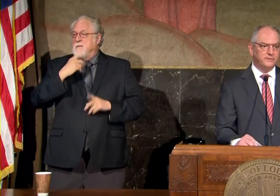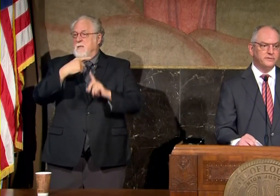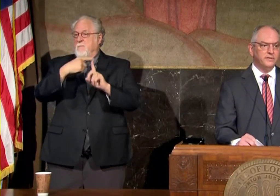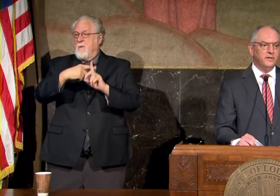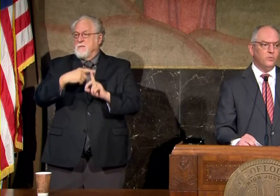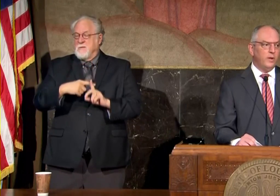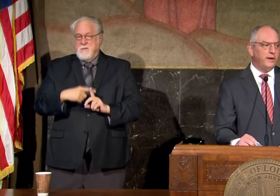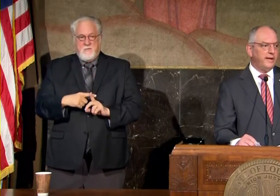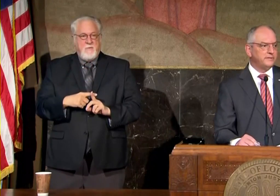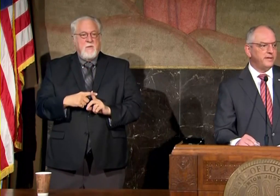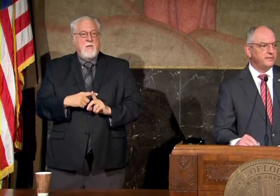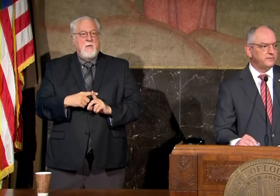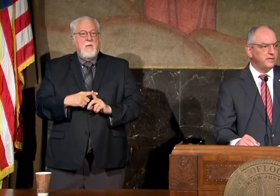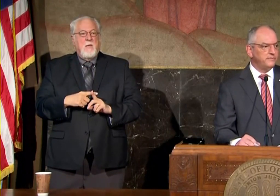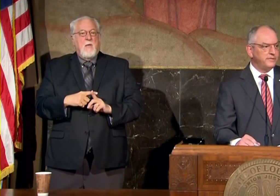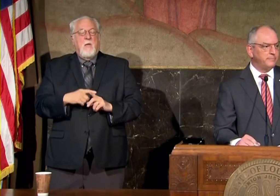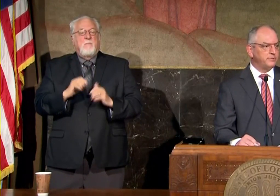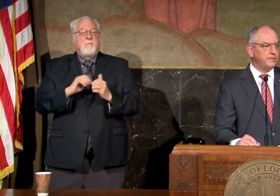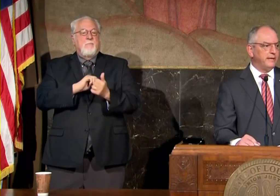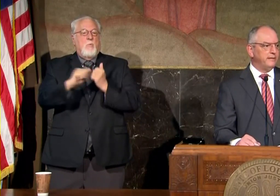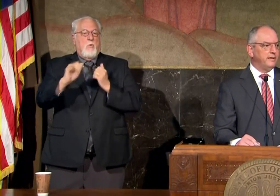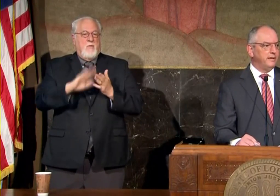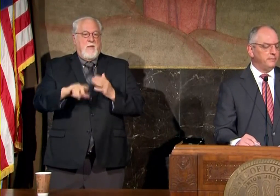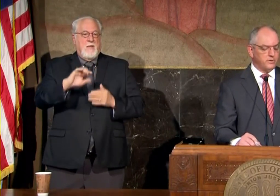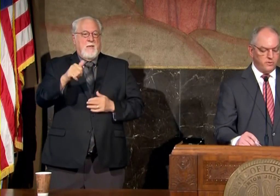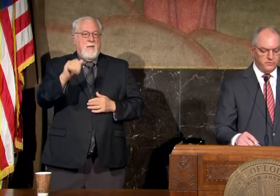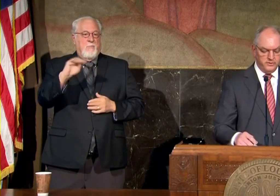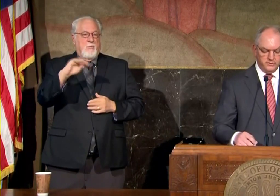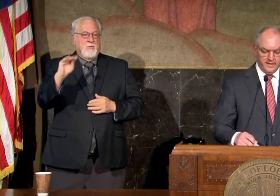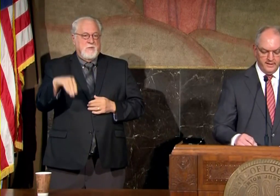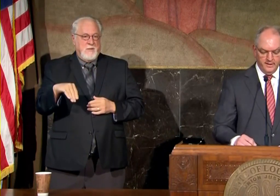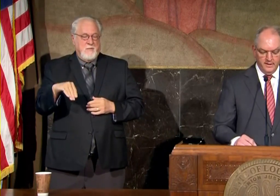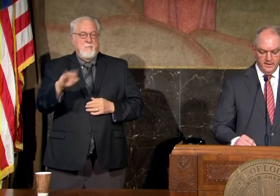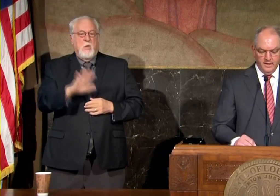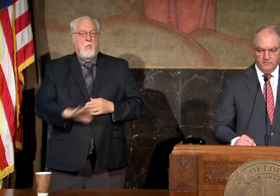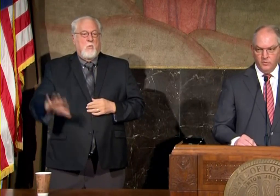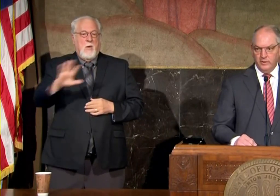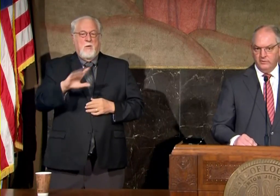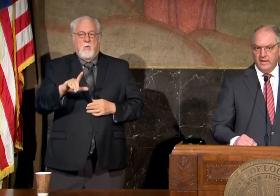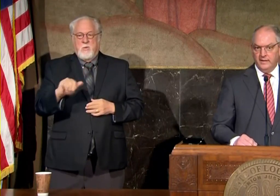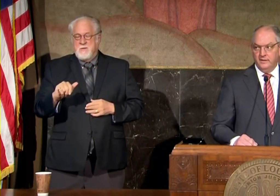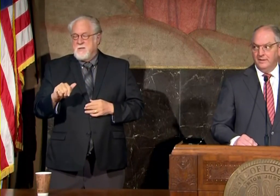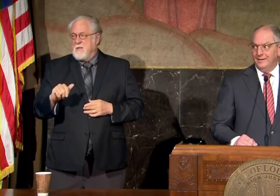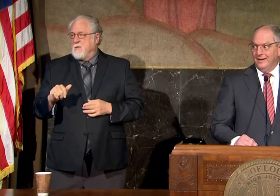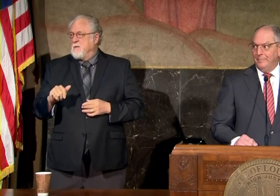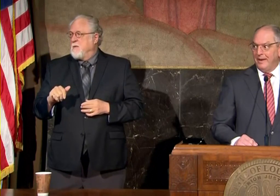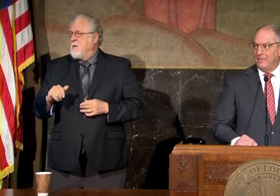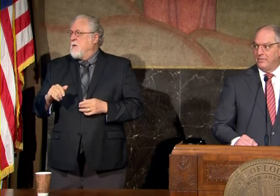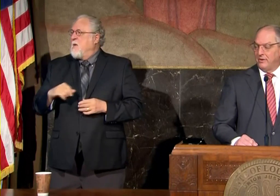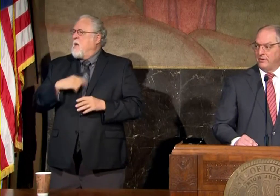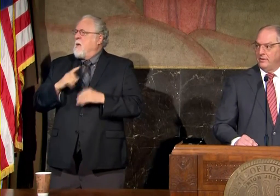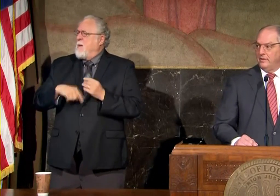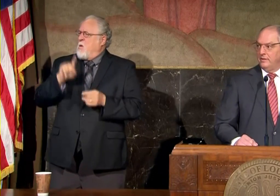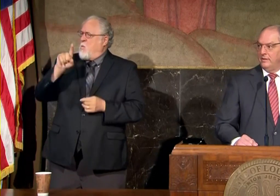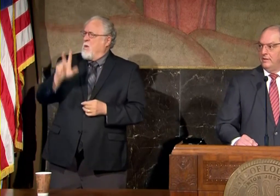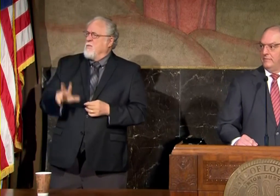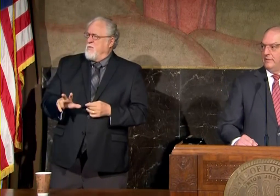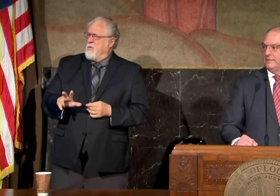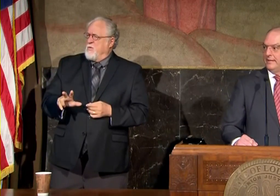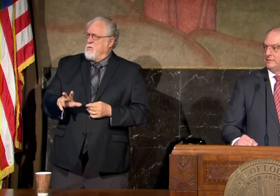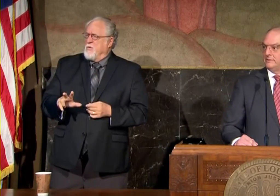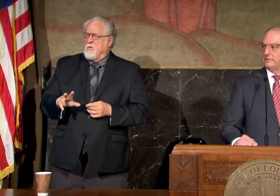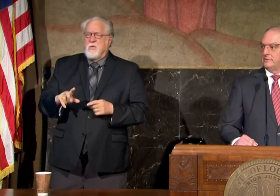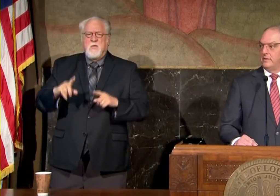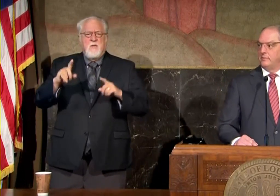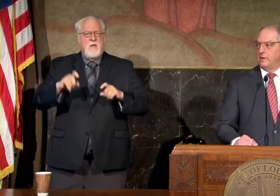factors well in excess of 10 percent across the state of Louisiana about a third of